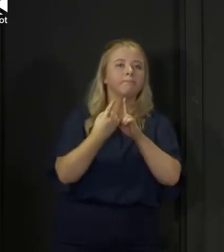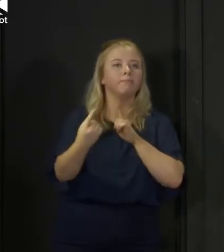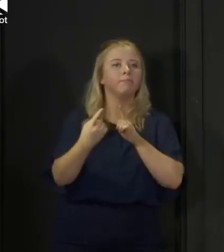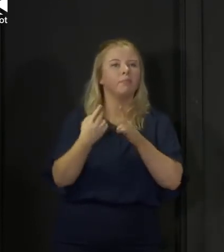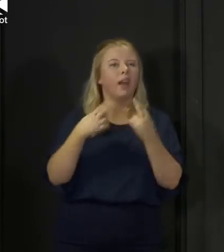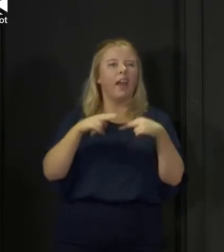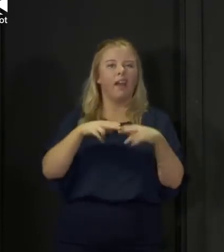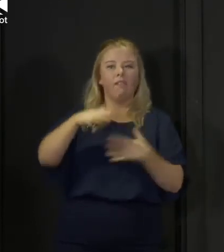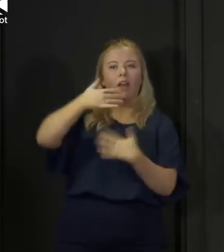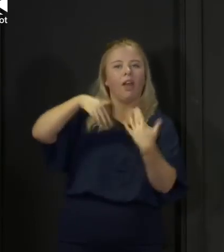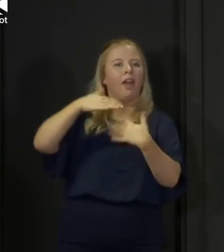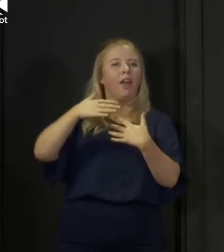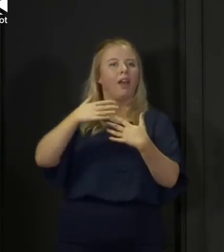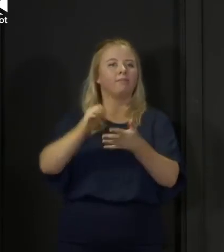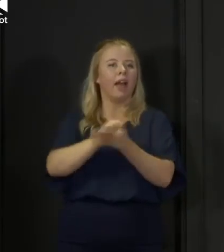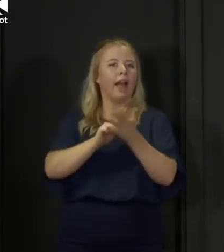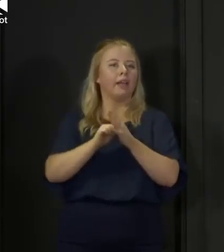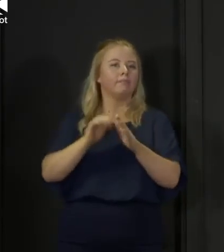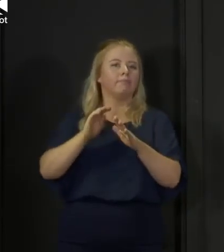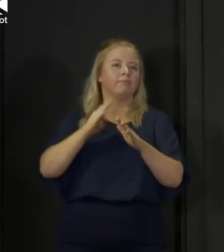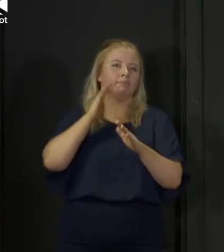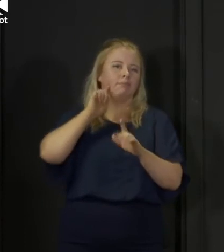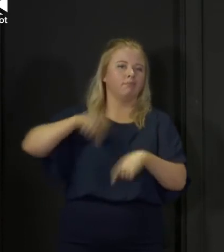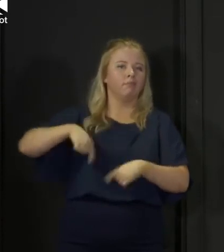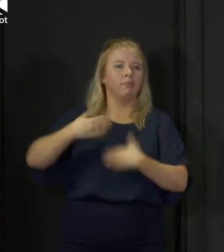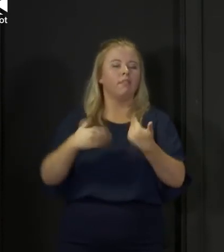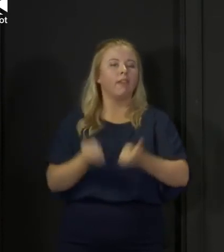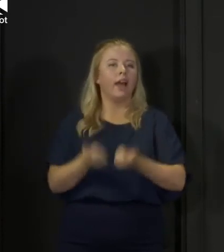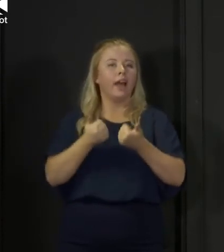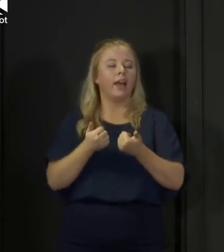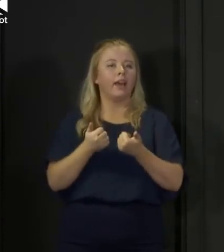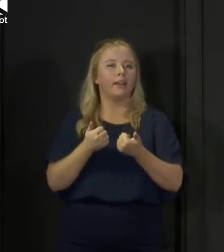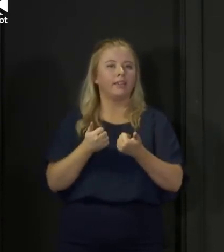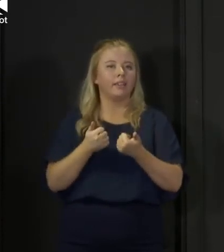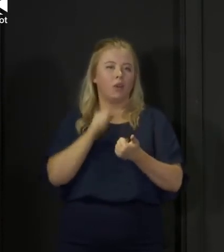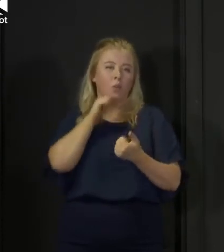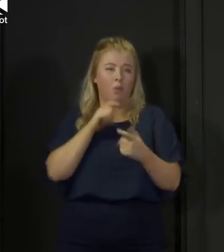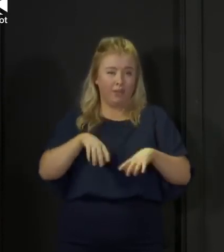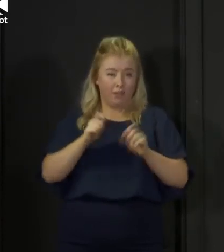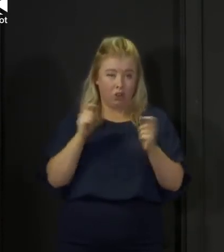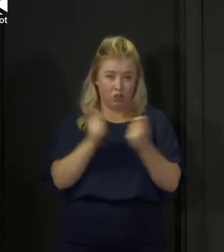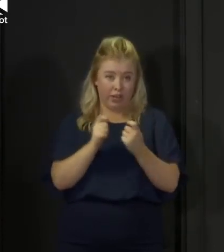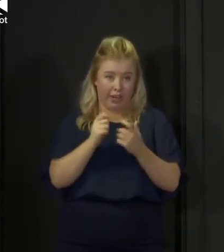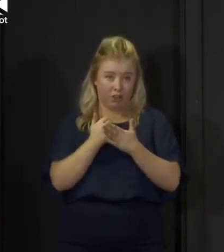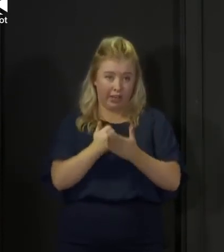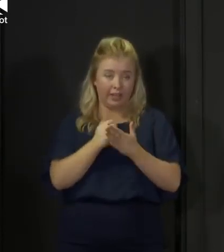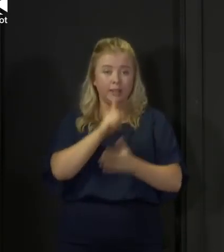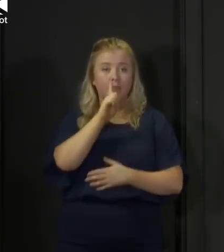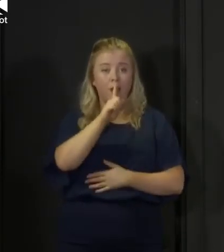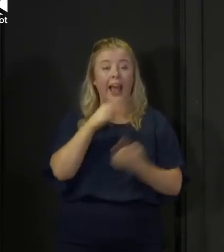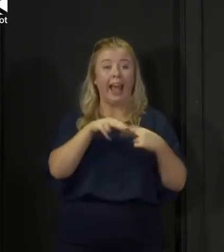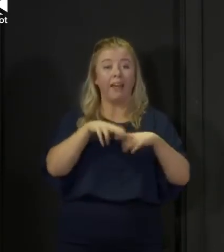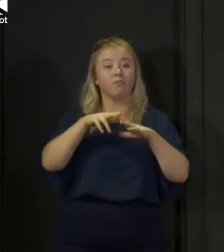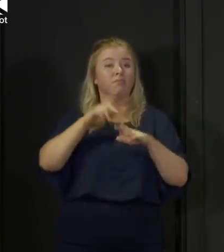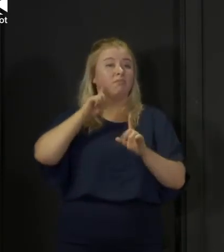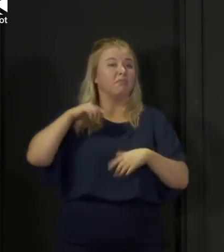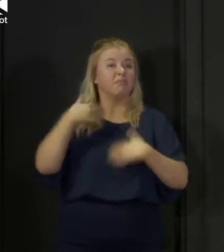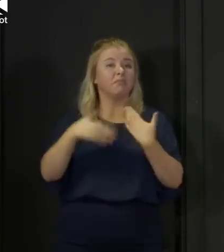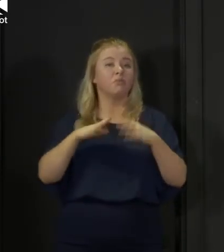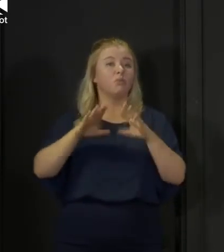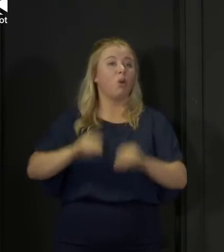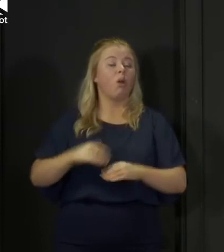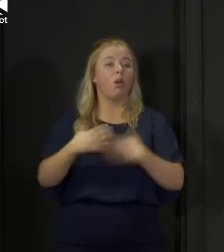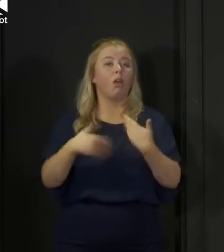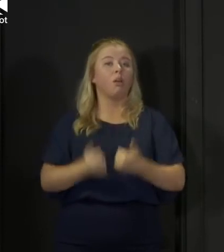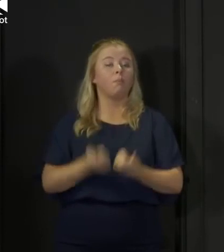our hands, if we stop doing all of the other things that people are being advised to do, which will start to change a little bit, then the virus will spring out of